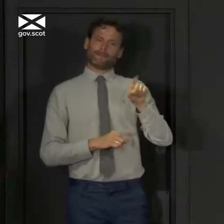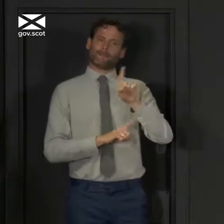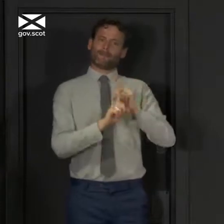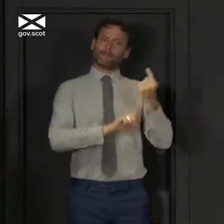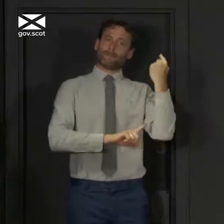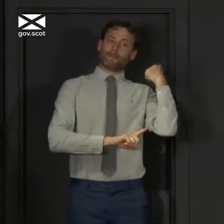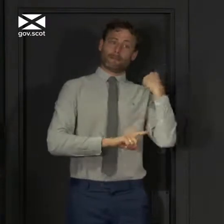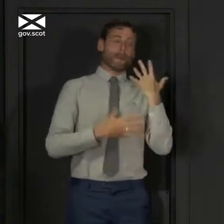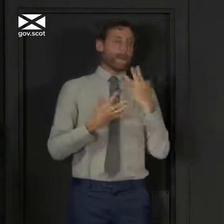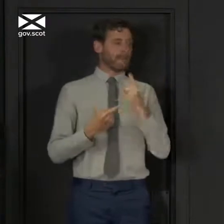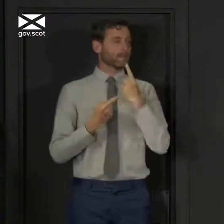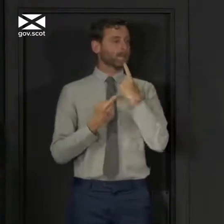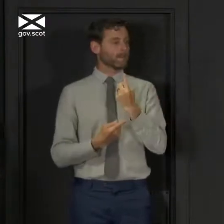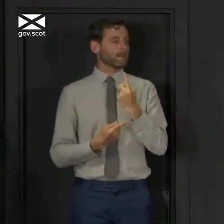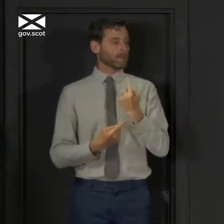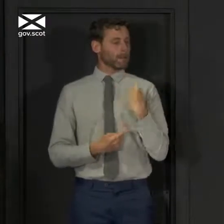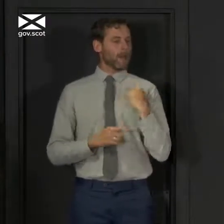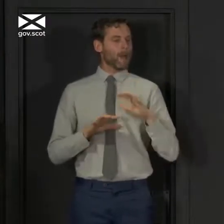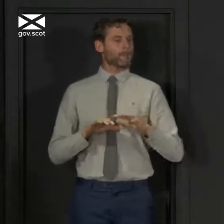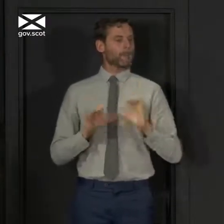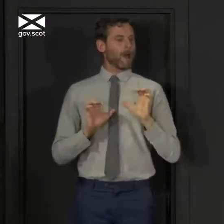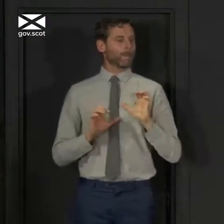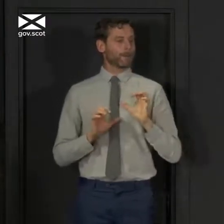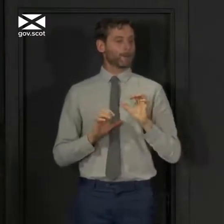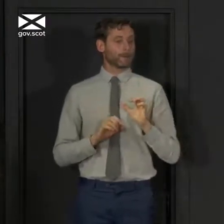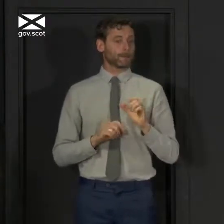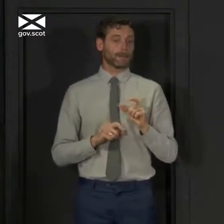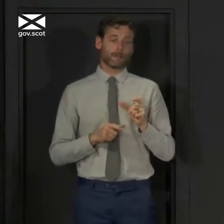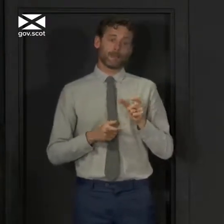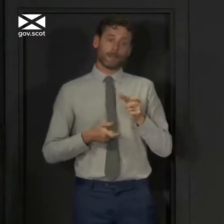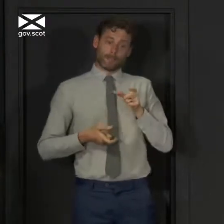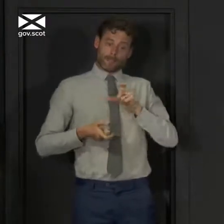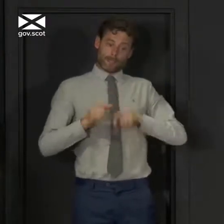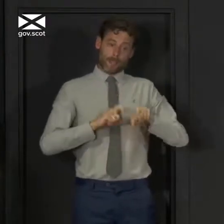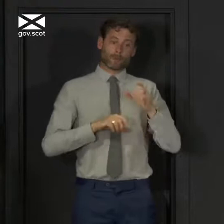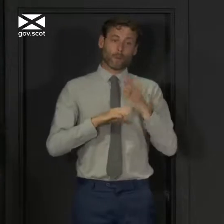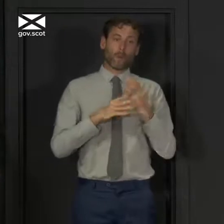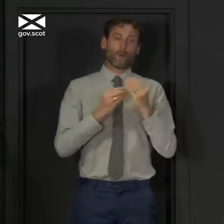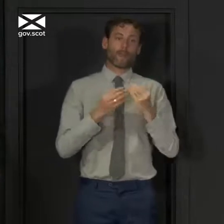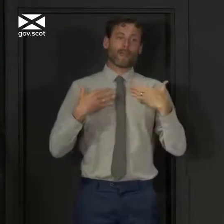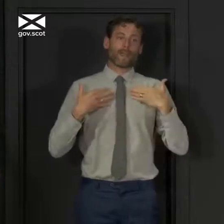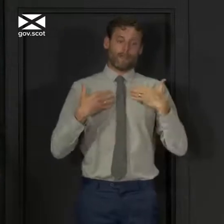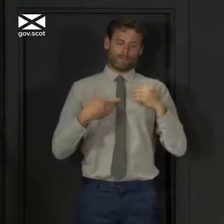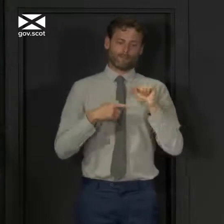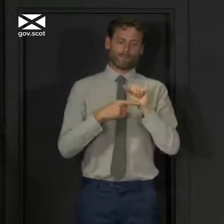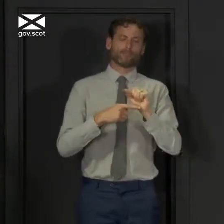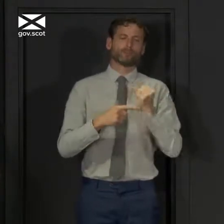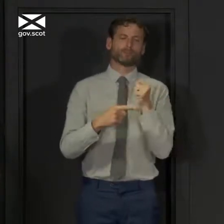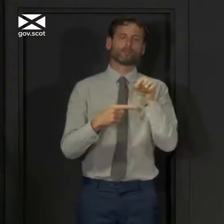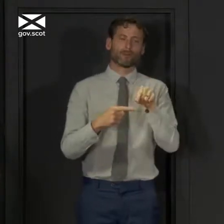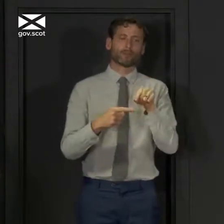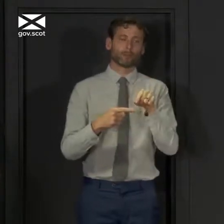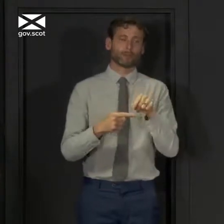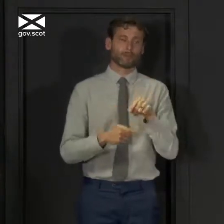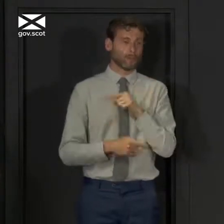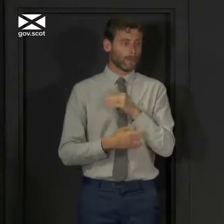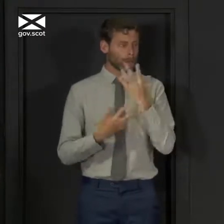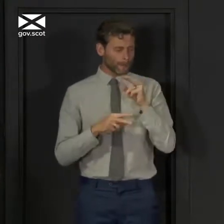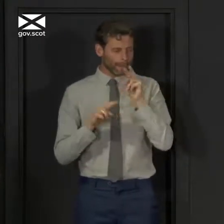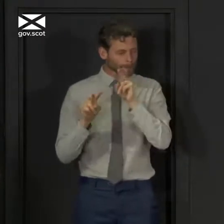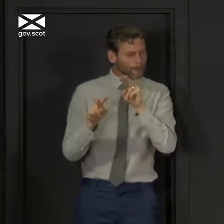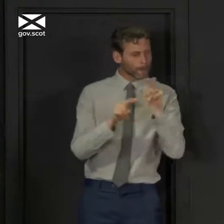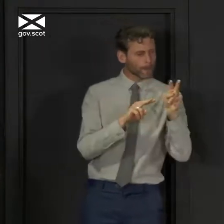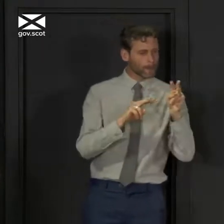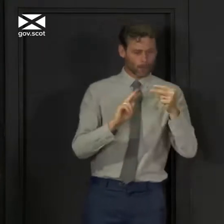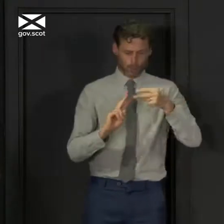I mentioned in Parliament a couple of weeks ago, that the scientists who work with Health Protection Scotland have been doing work looking at the genomic